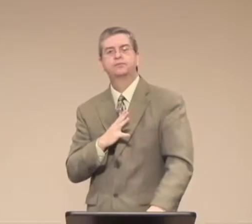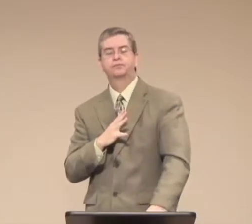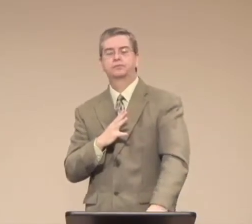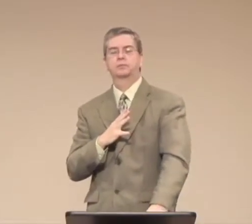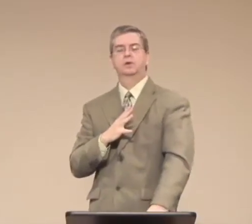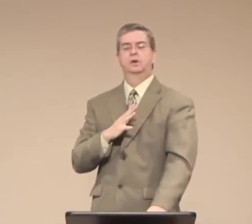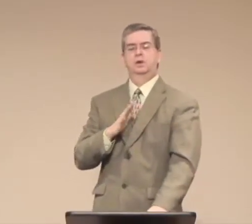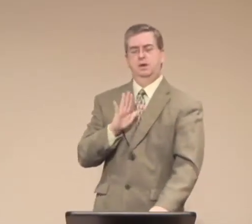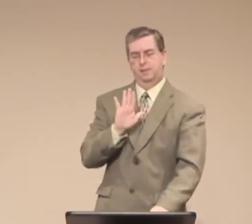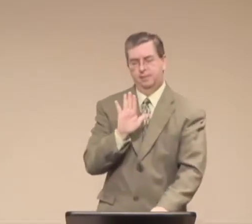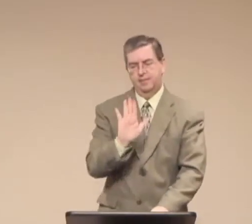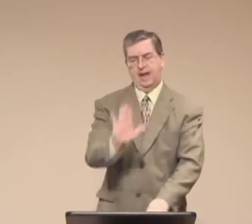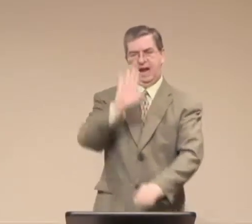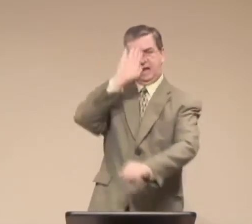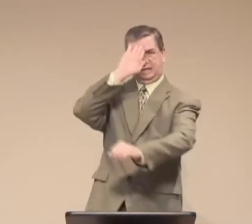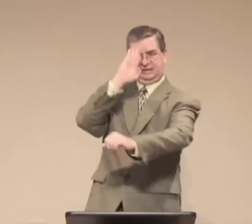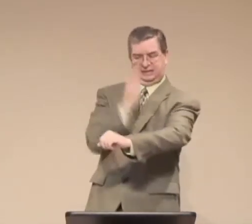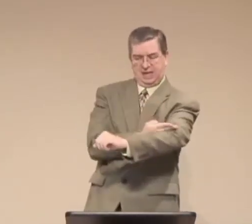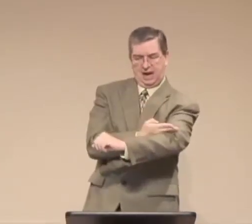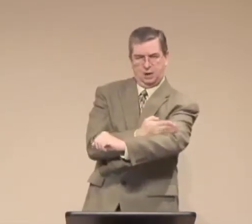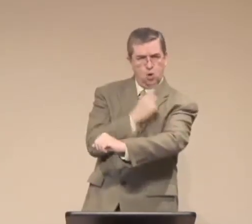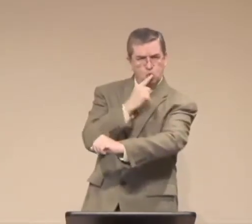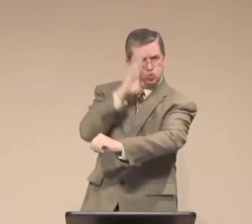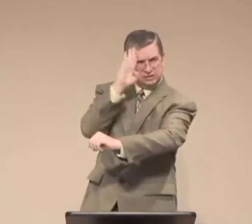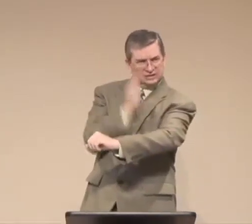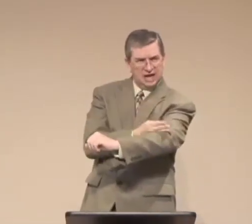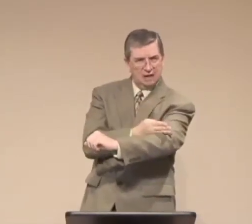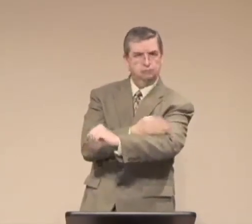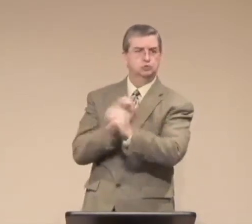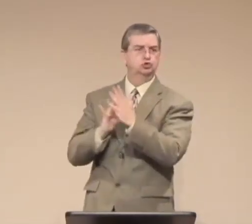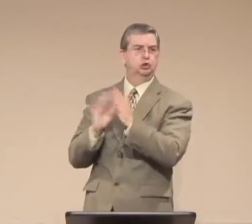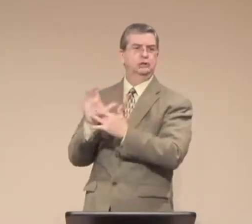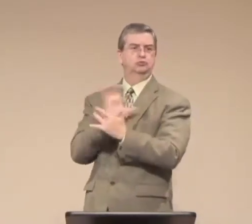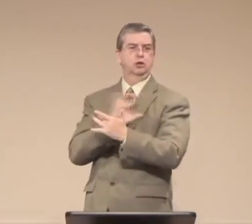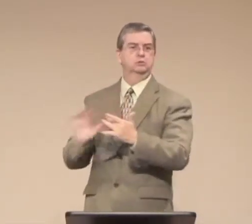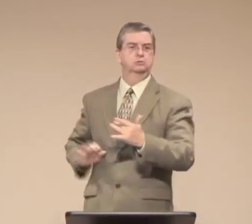as Mother at this time.